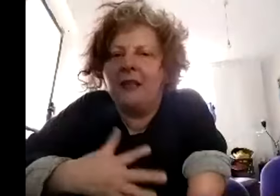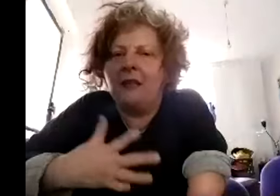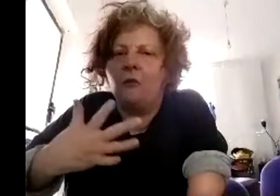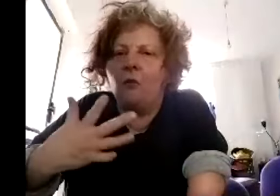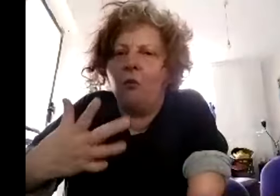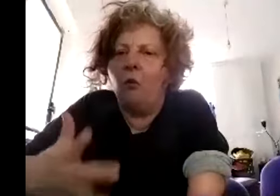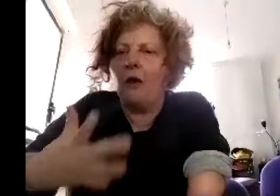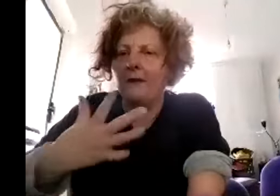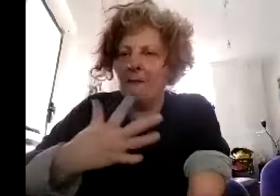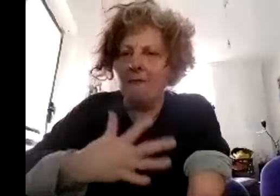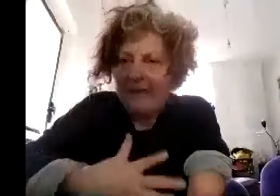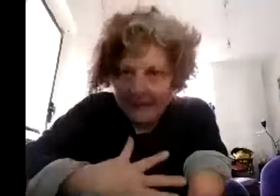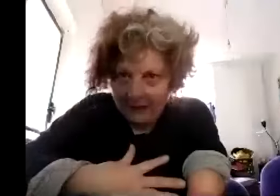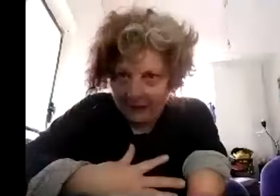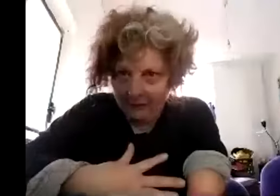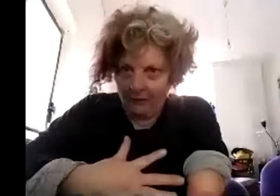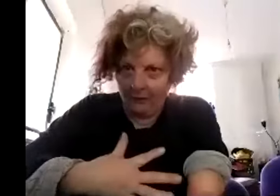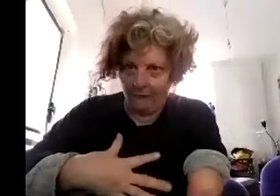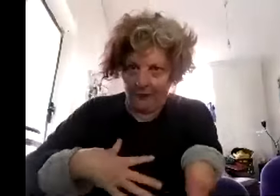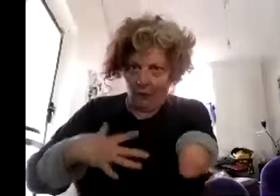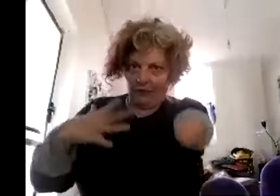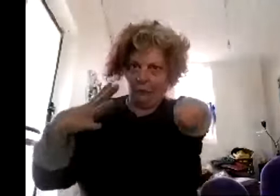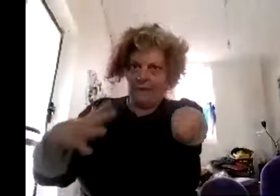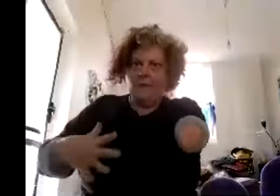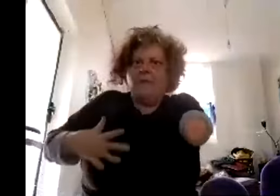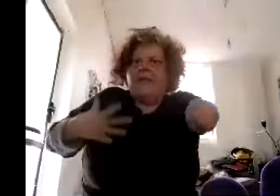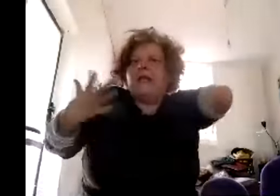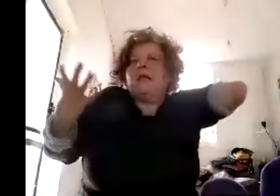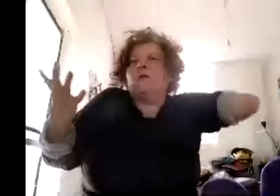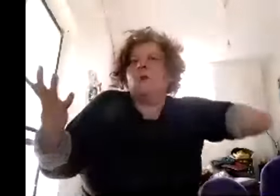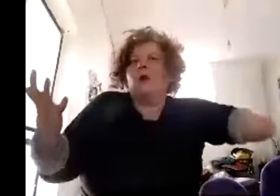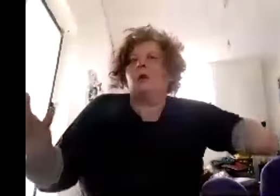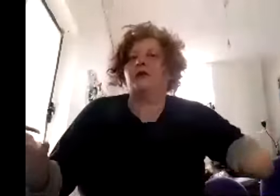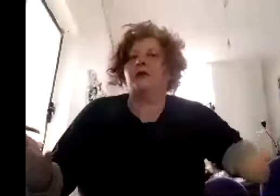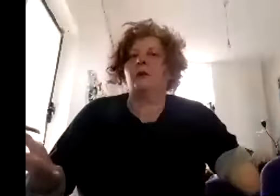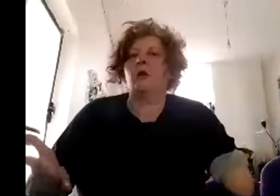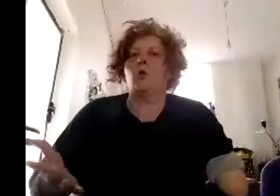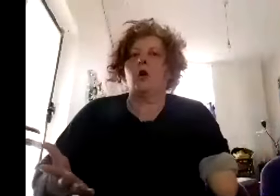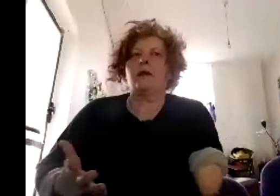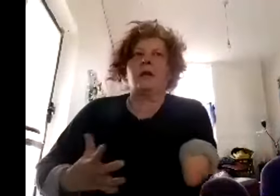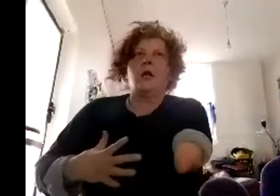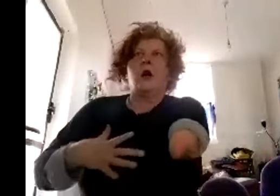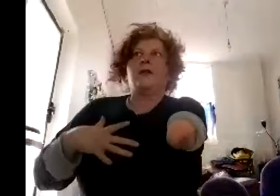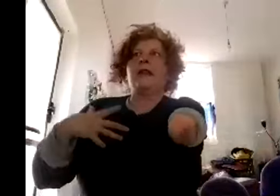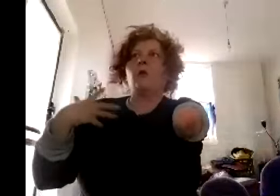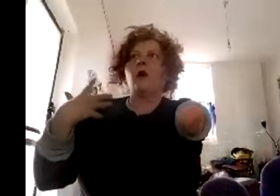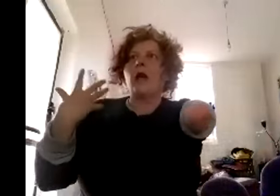what the meaning of that was what the meaning of what i was doing was i think what i